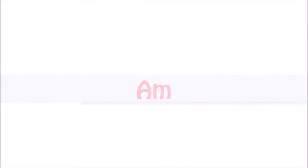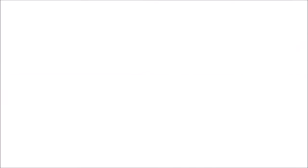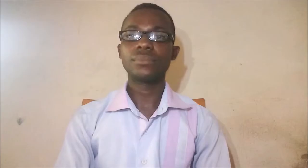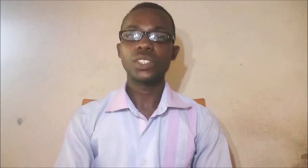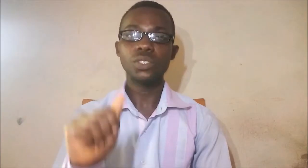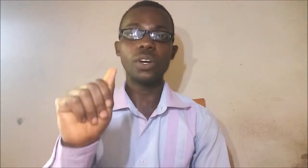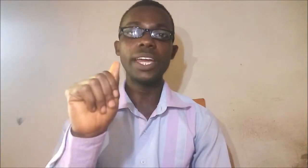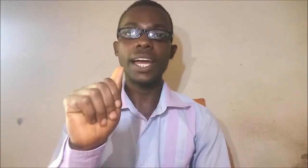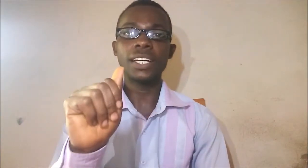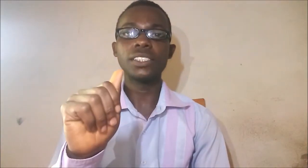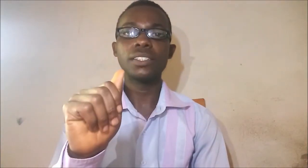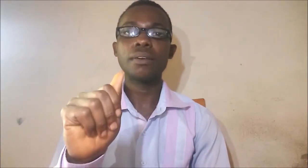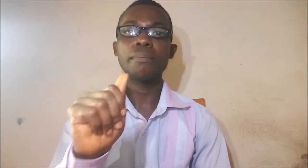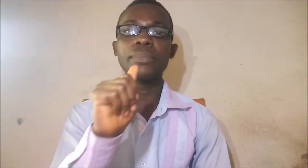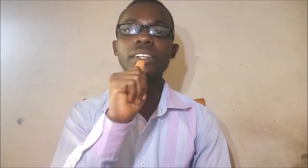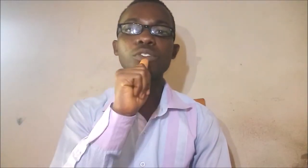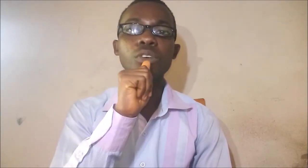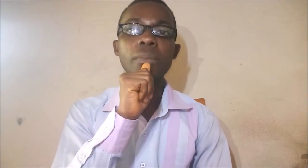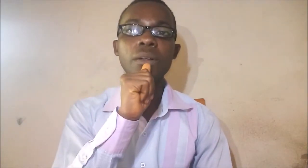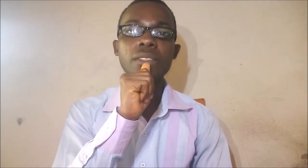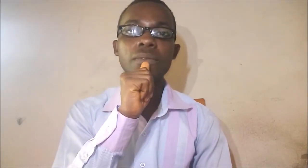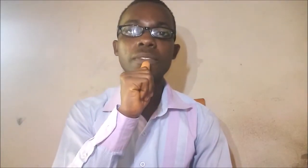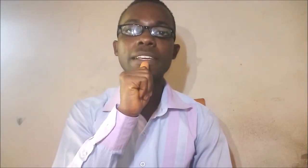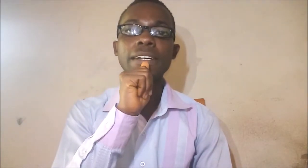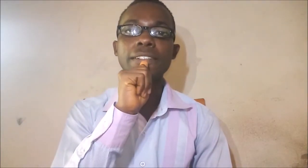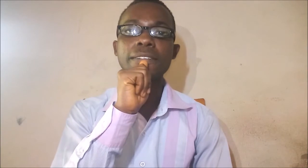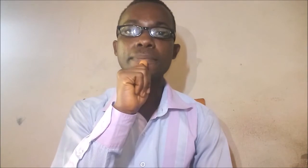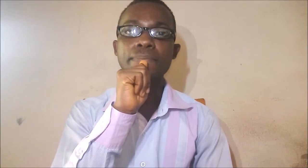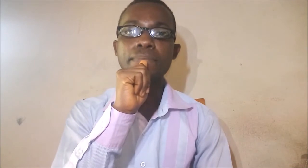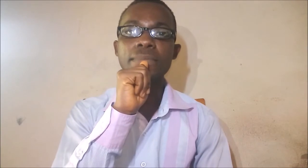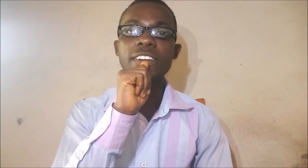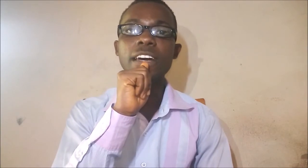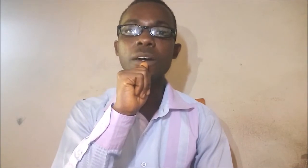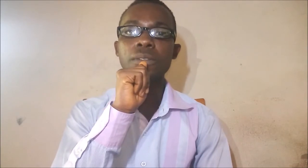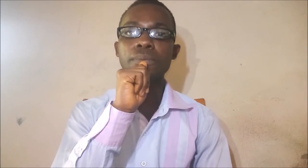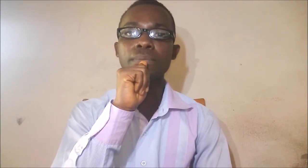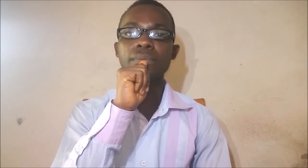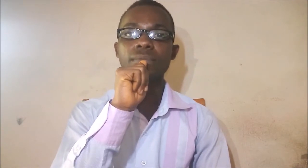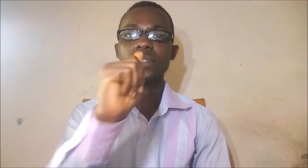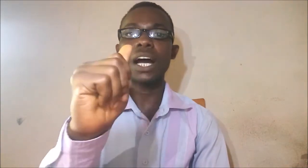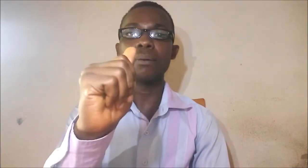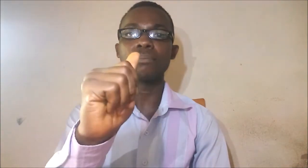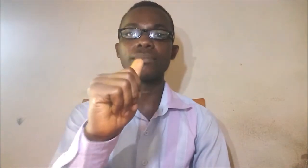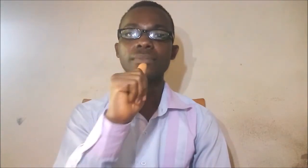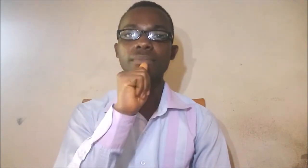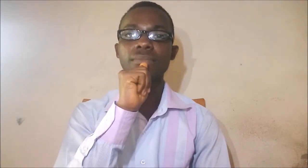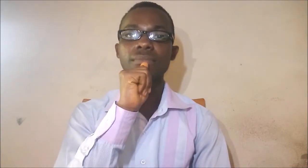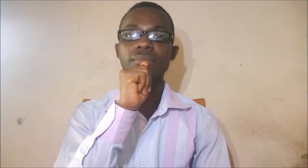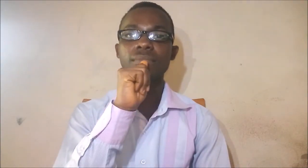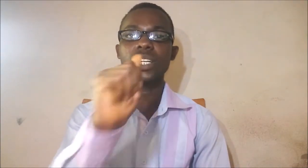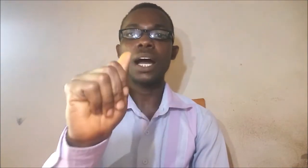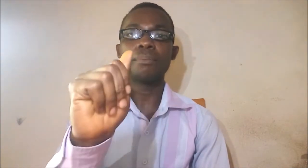Your A hand, bring it to your mouth and bring it out. Am, am,